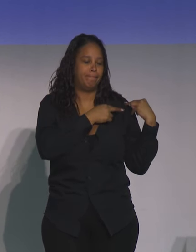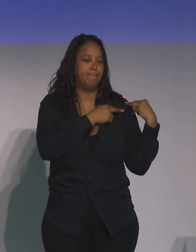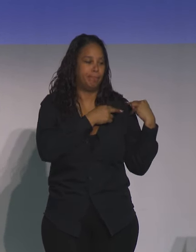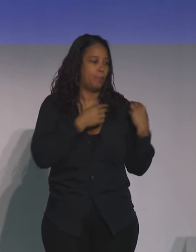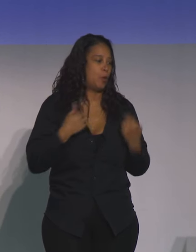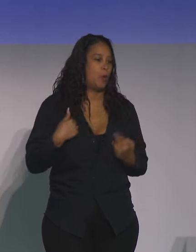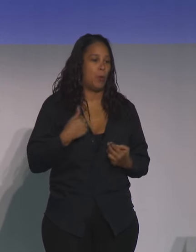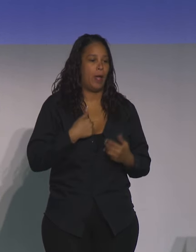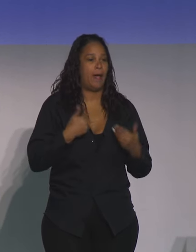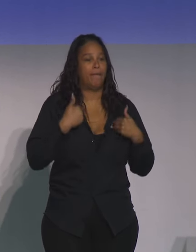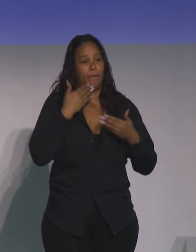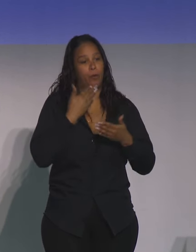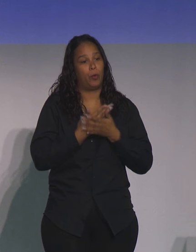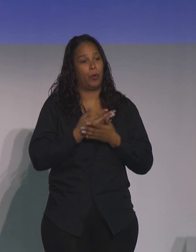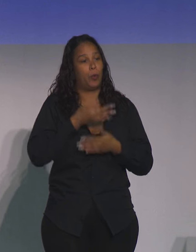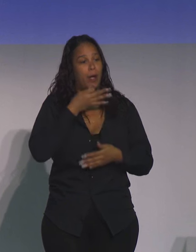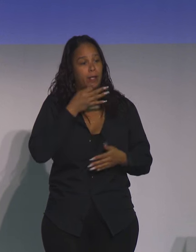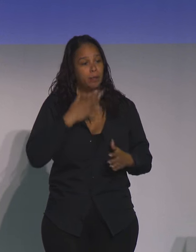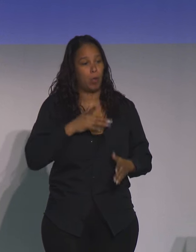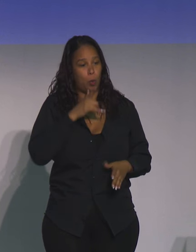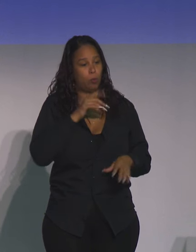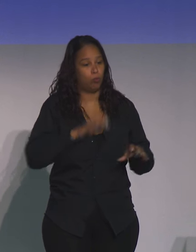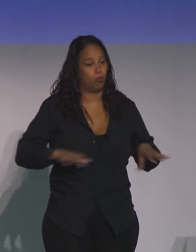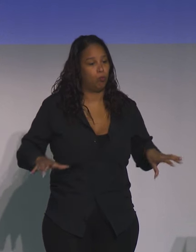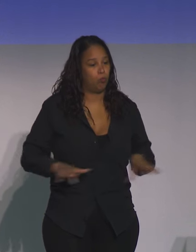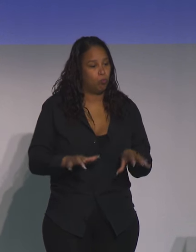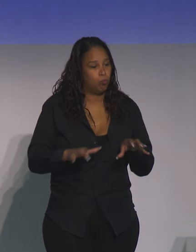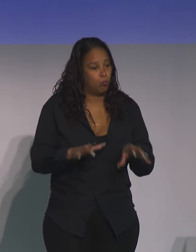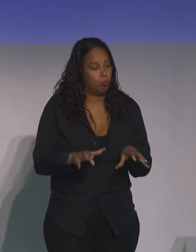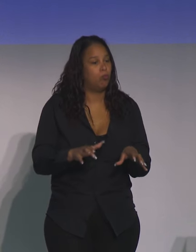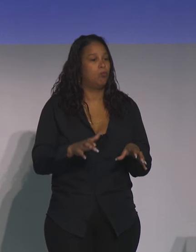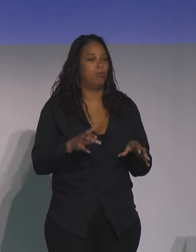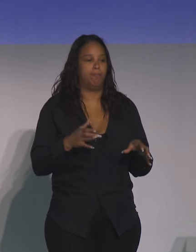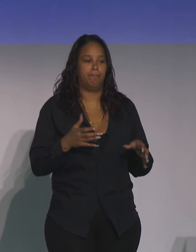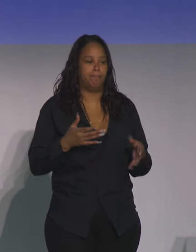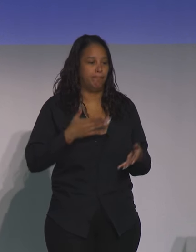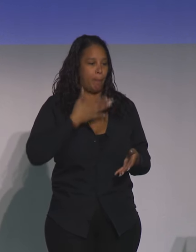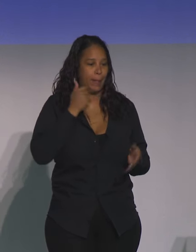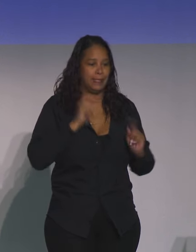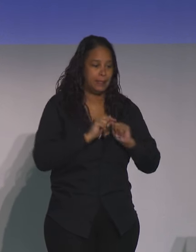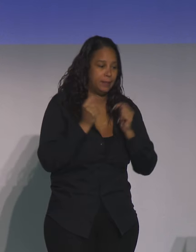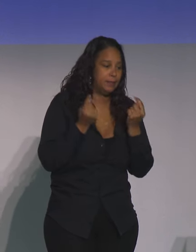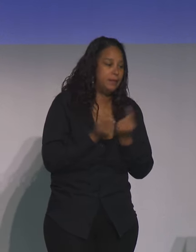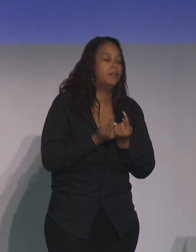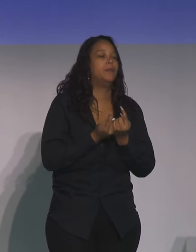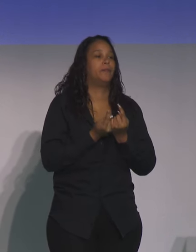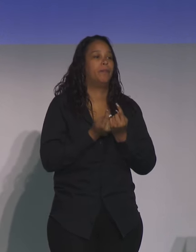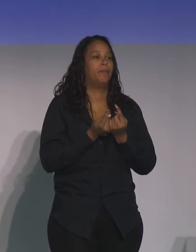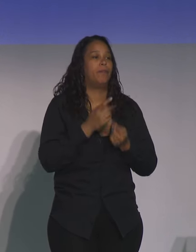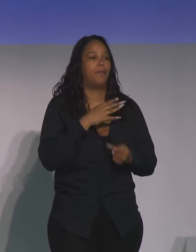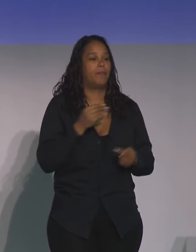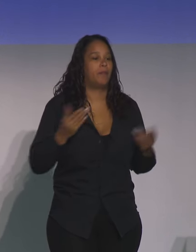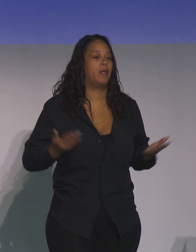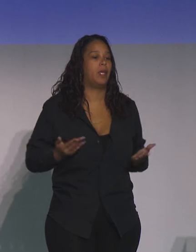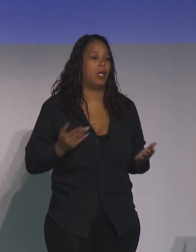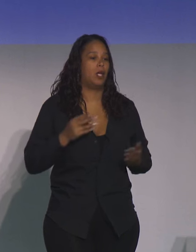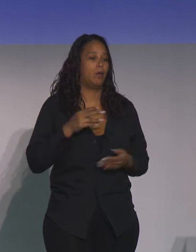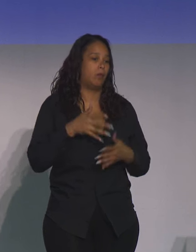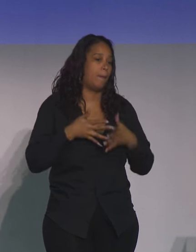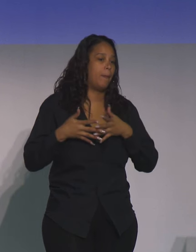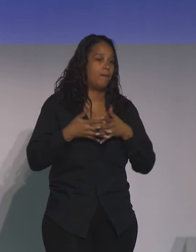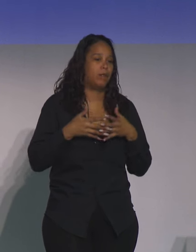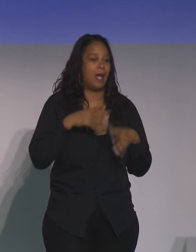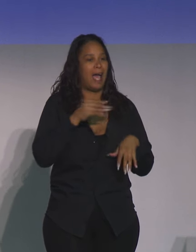great experts, but maybe we weren't working as coordinated as we possibly could as a team, both here in the United States and globally.